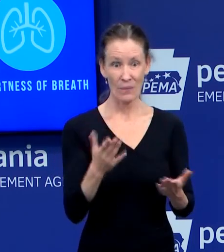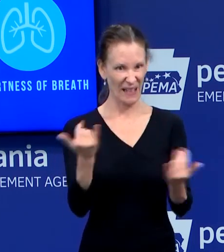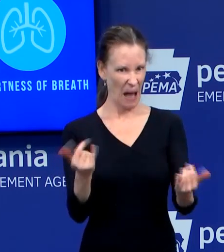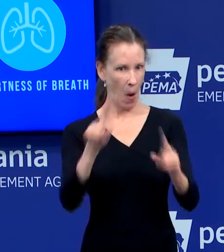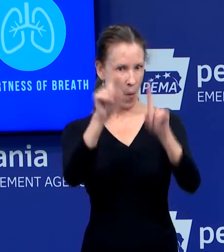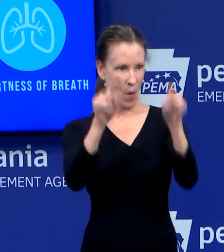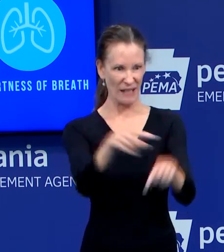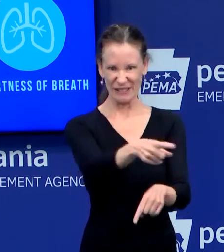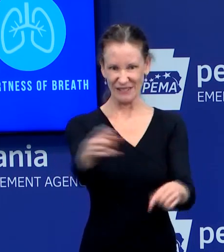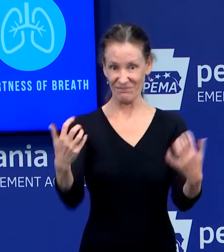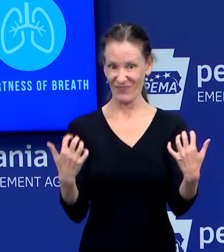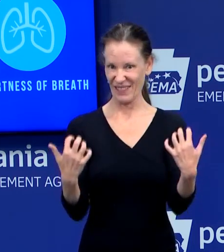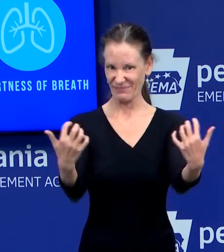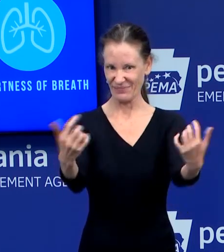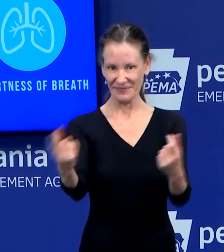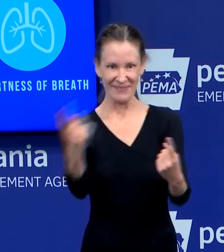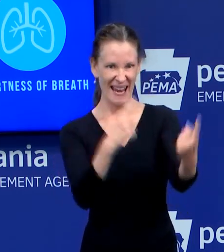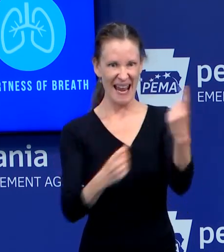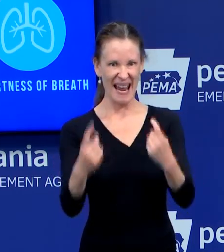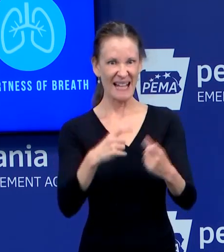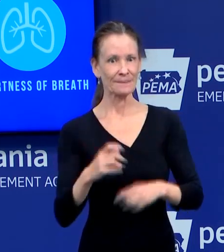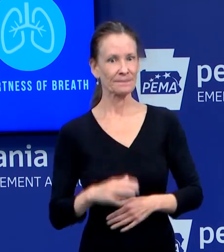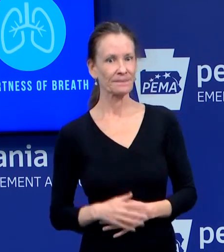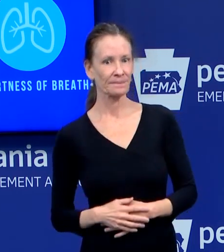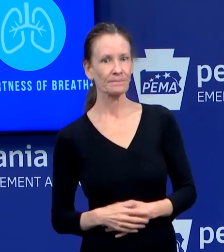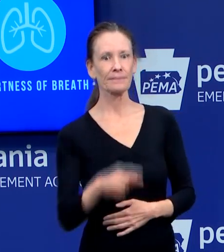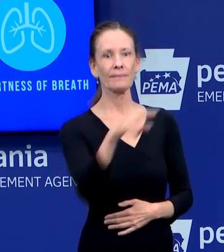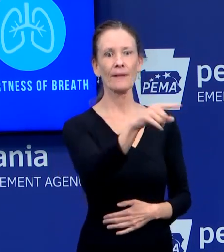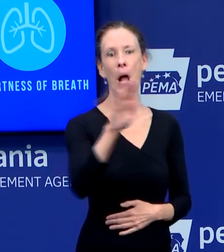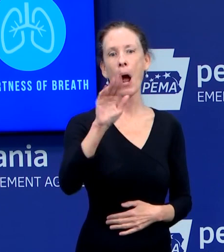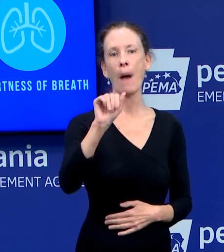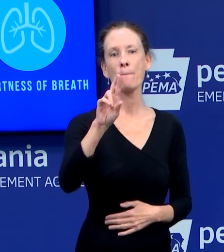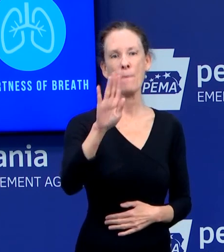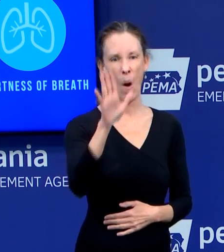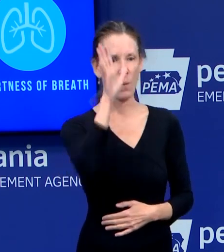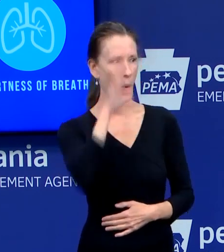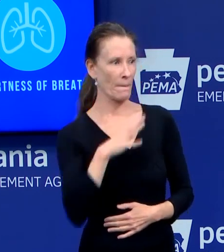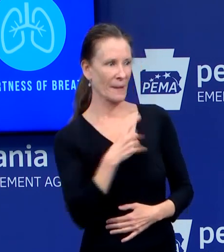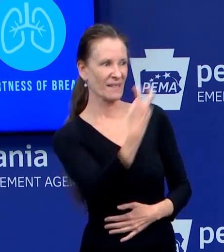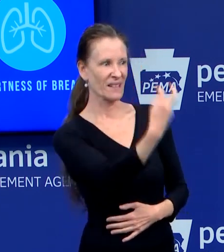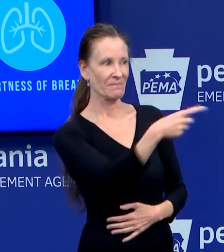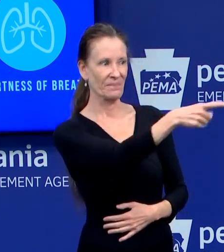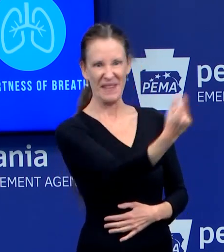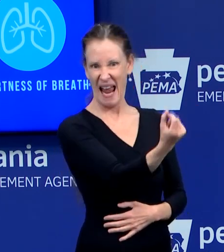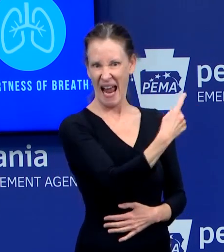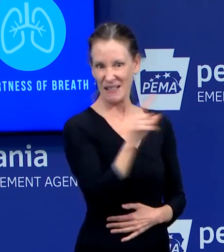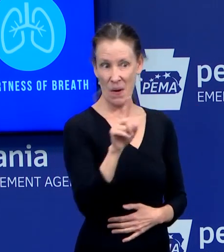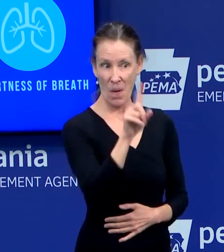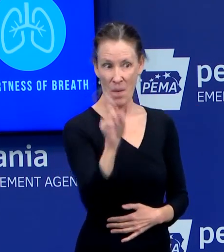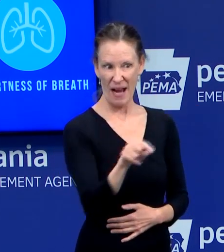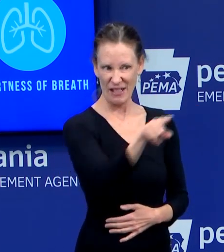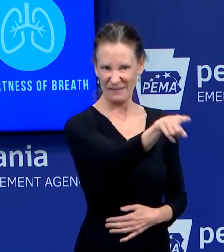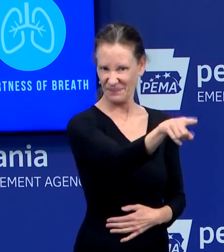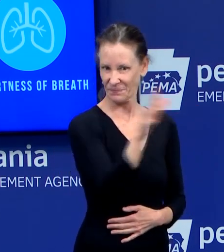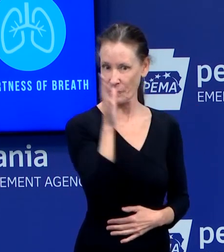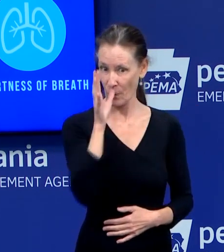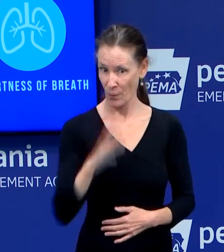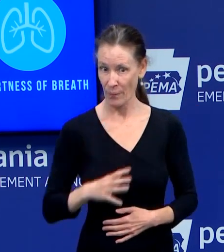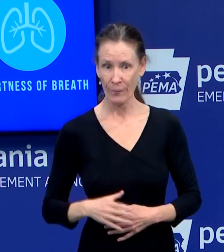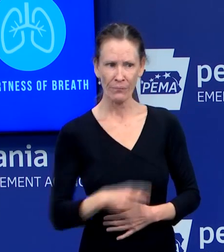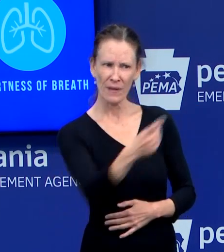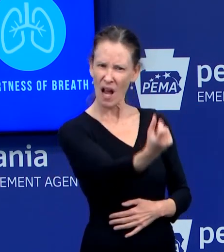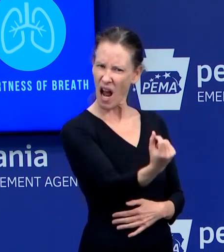Barbara. Barbara. Sorry. No worries. She'll be here. I'll shut this up for a while. Do you believe the Pennsylvanians that need